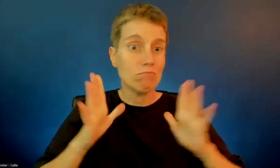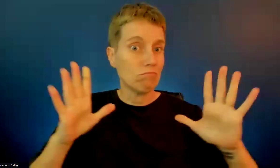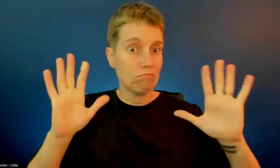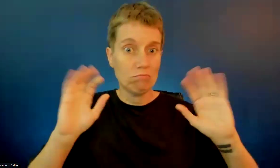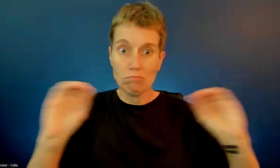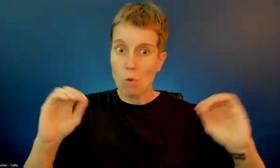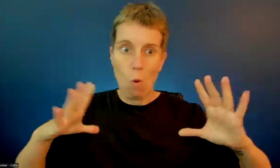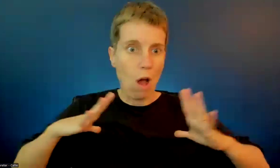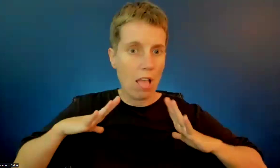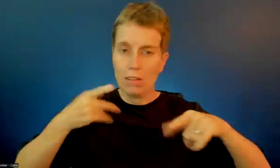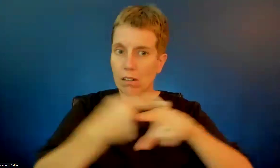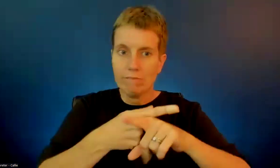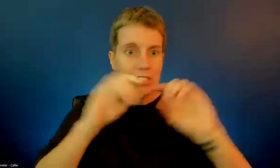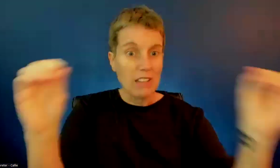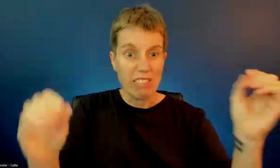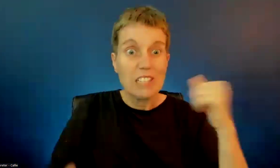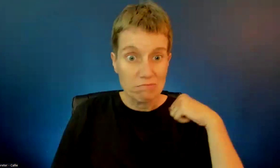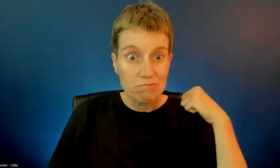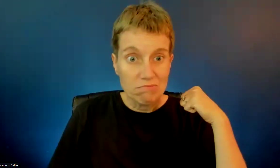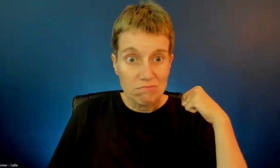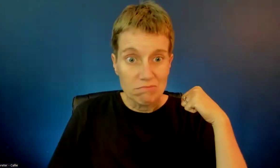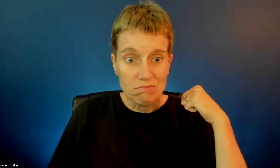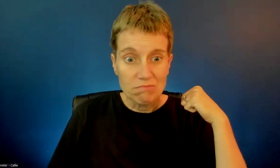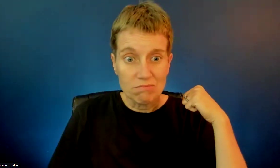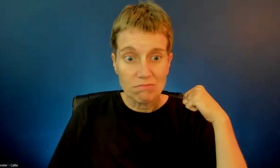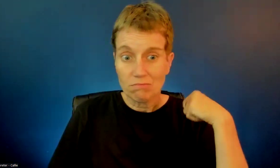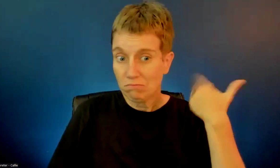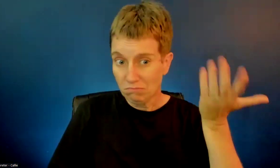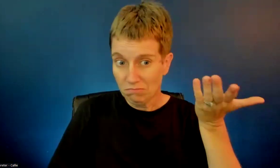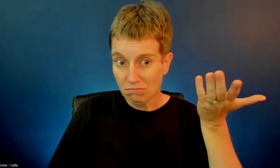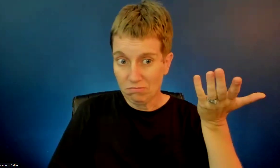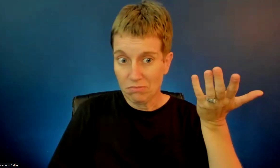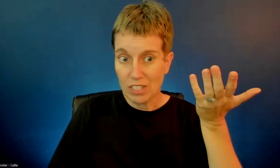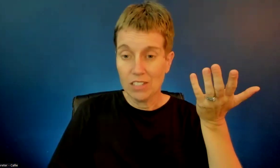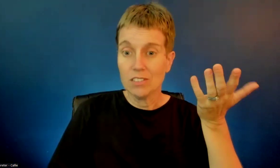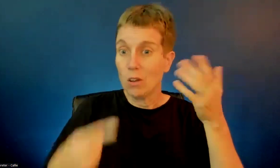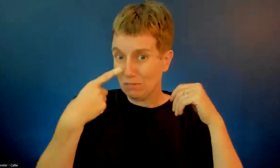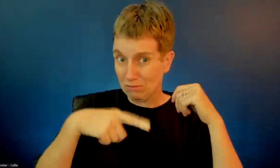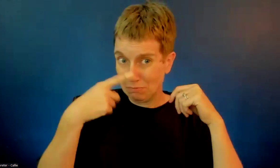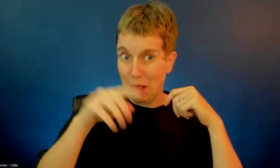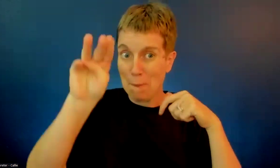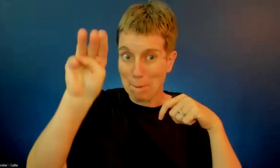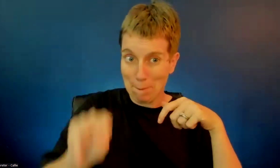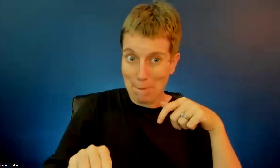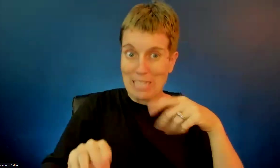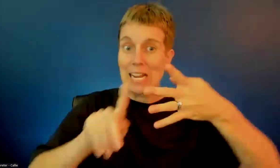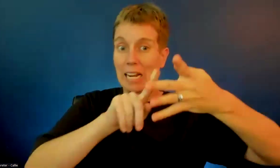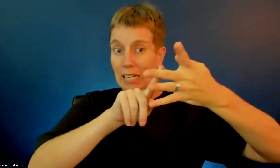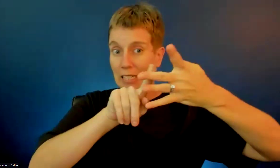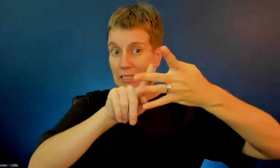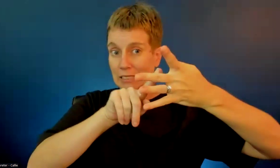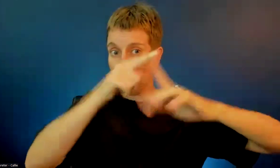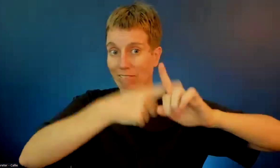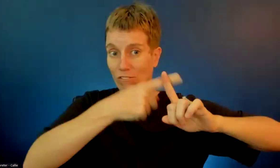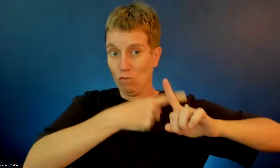So unless the calendar I was looking at didn't have holidays on it right. But I looked at a couple of different